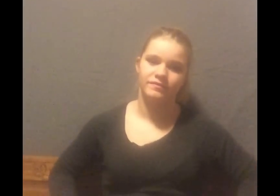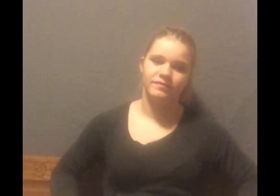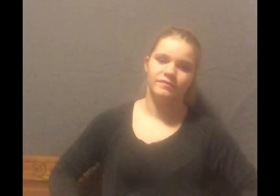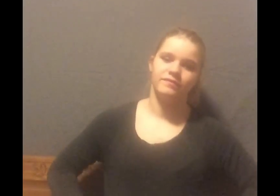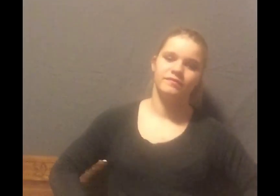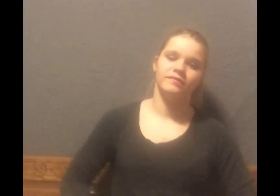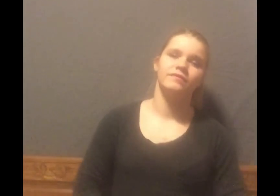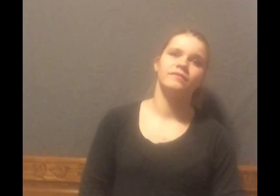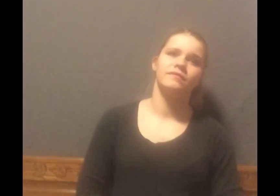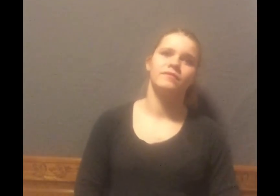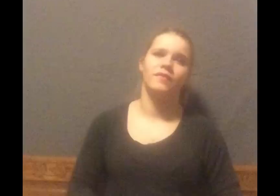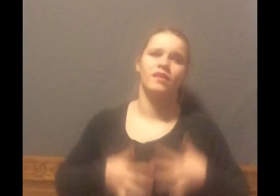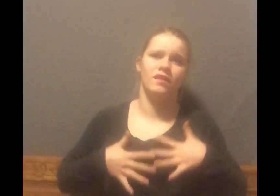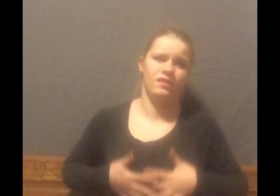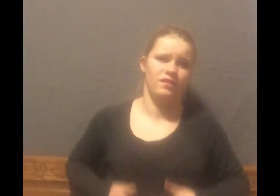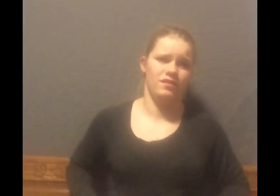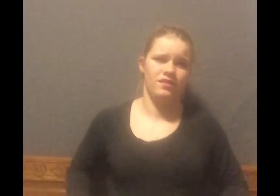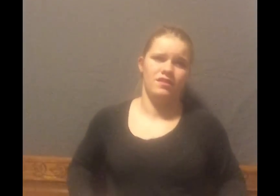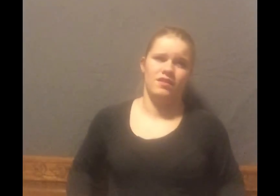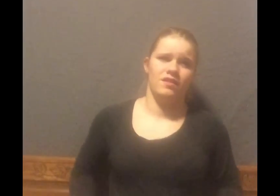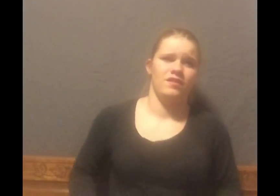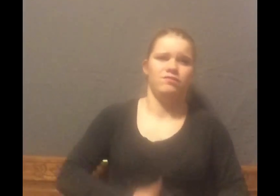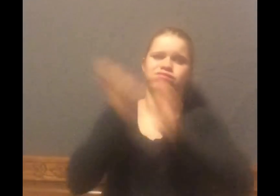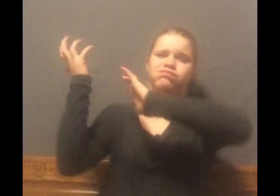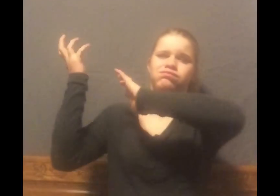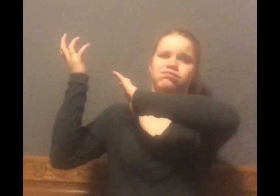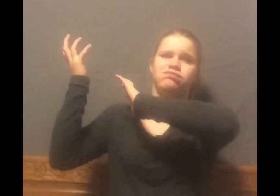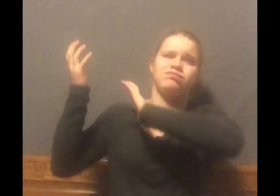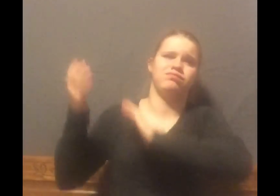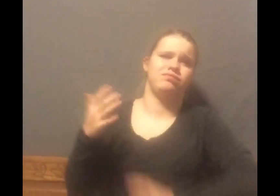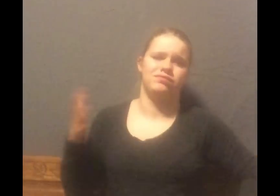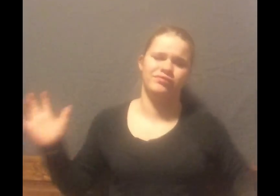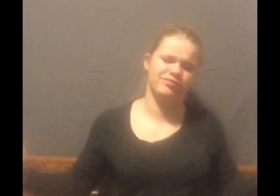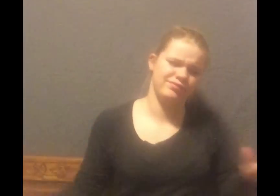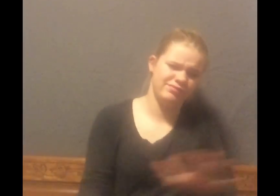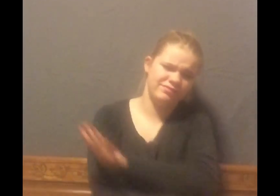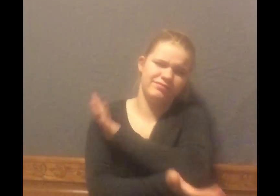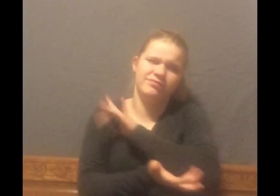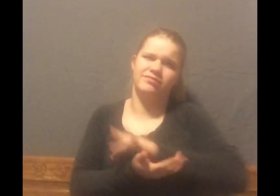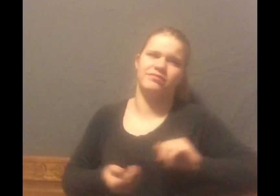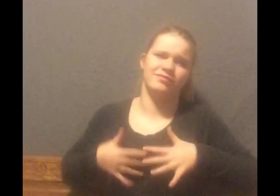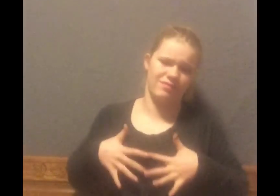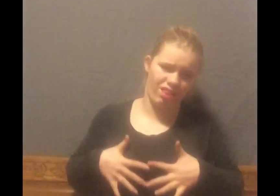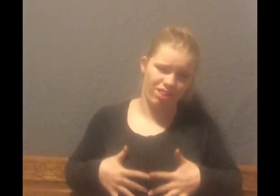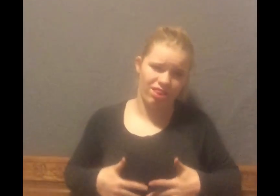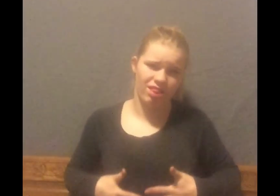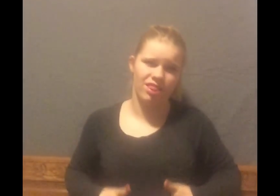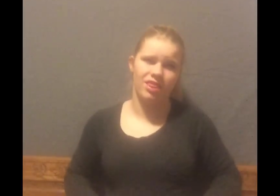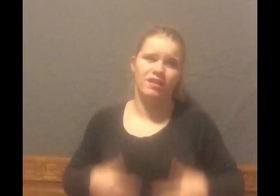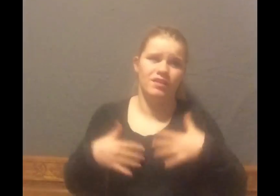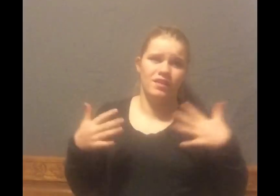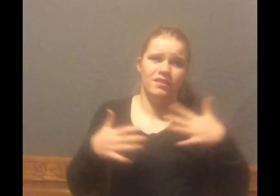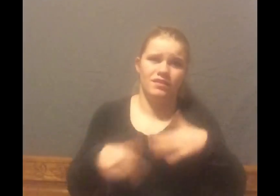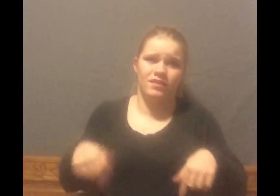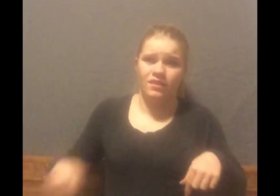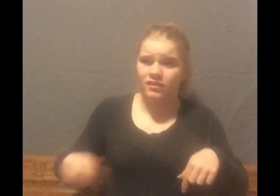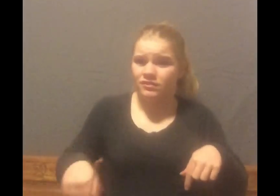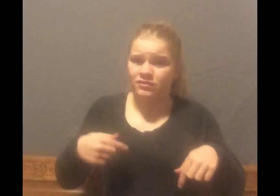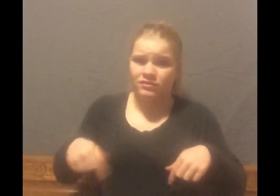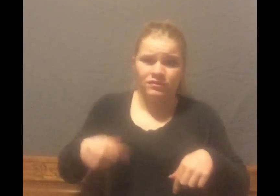You were there when it all came down on me When I was blinded by my